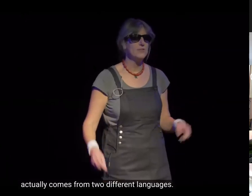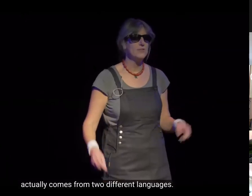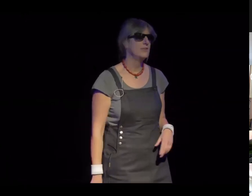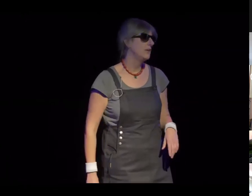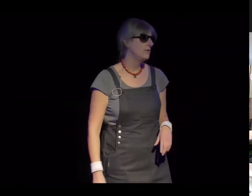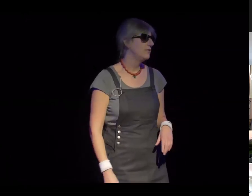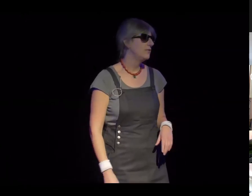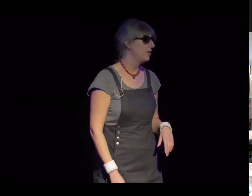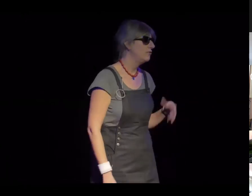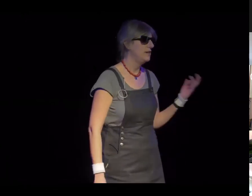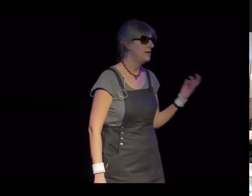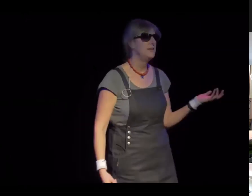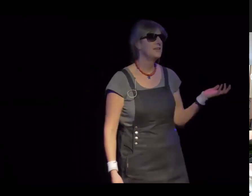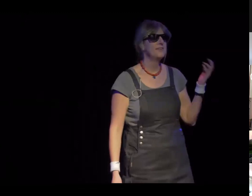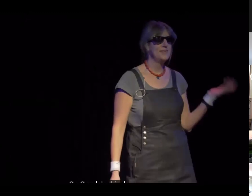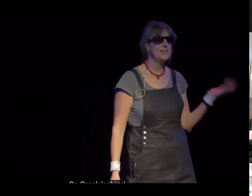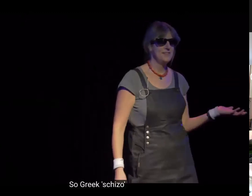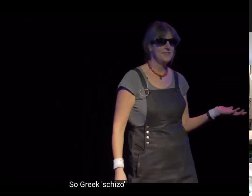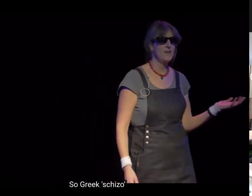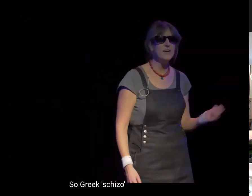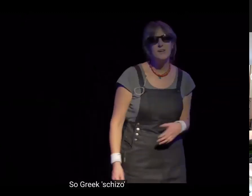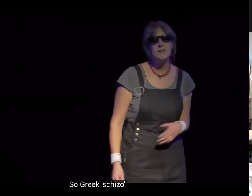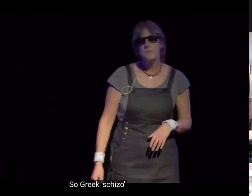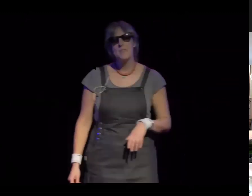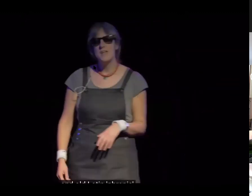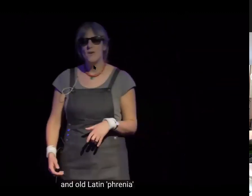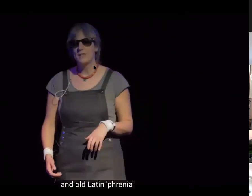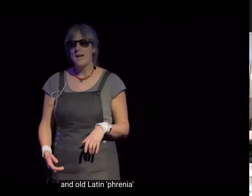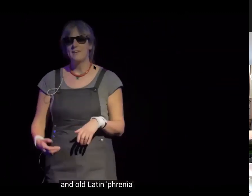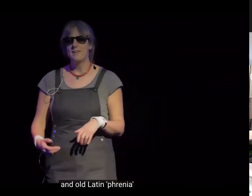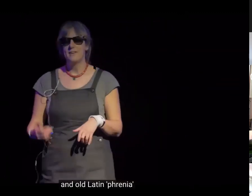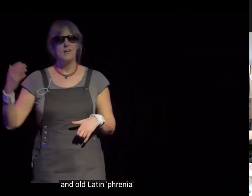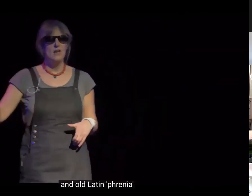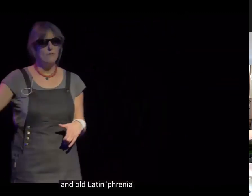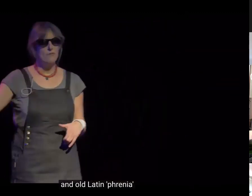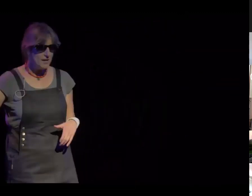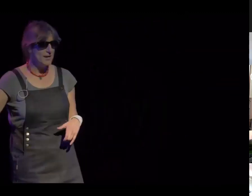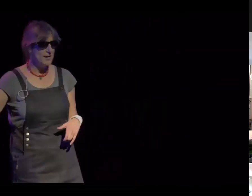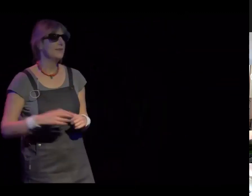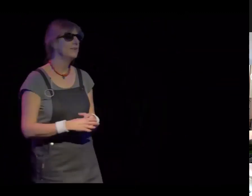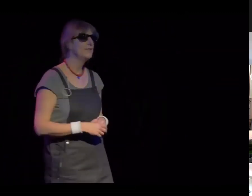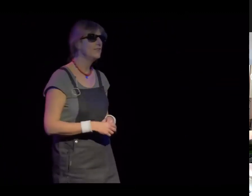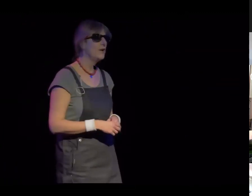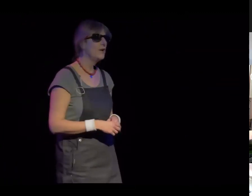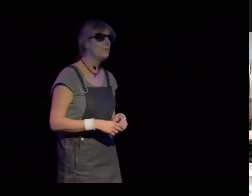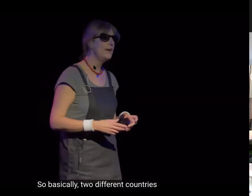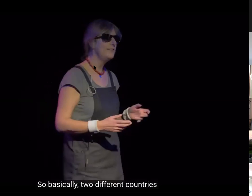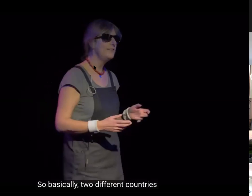So Greek schizo and old latin phrenia. So basically